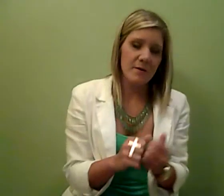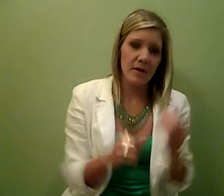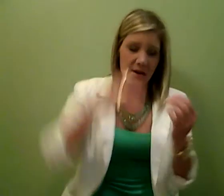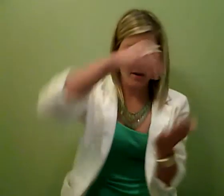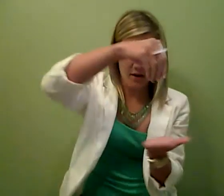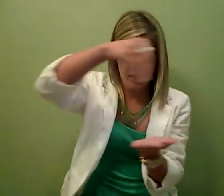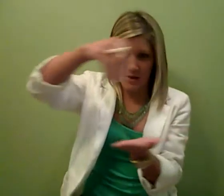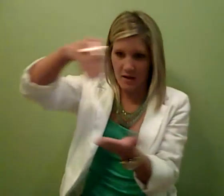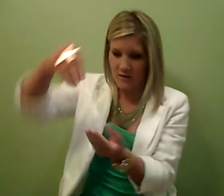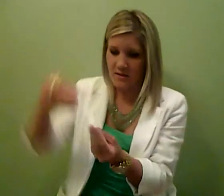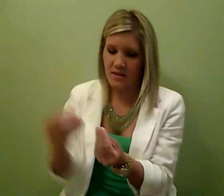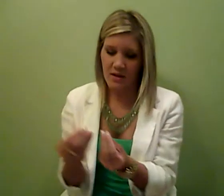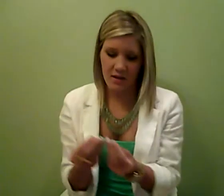Rain Every single